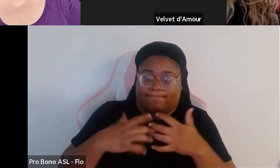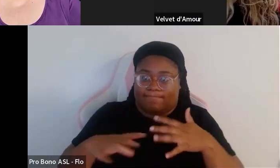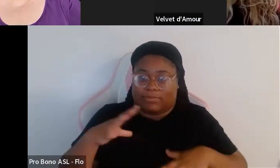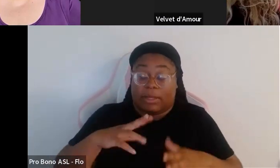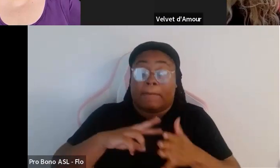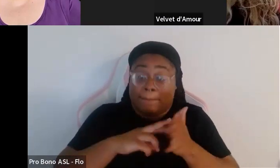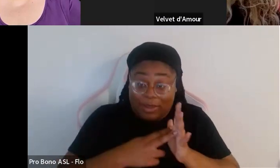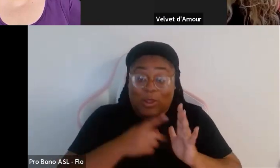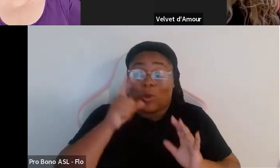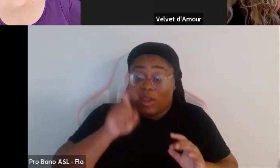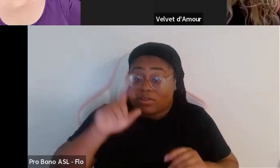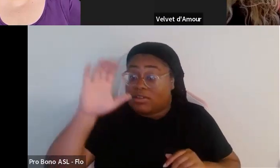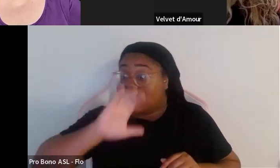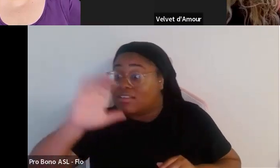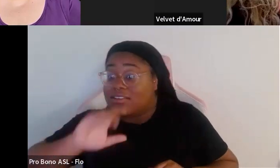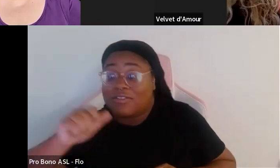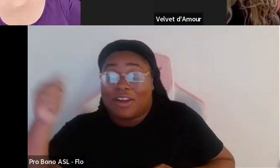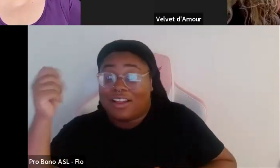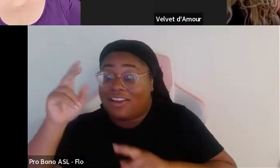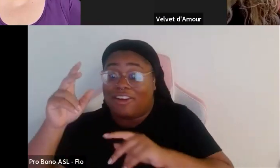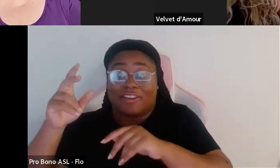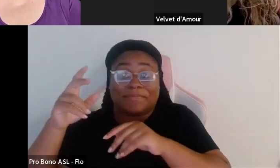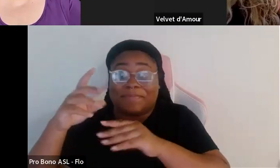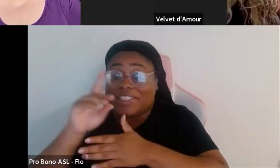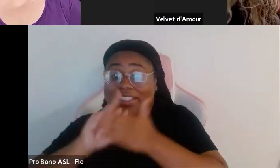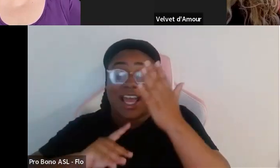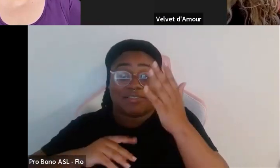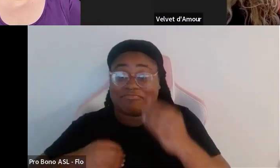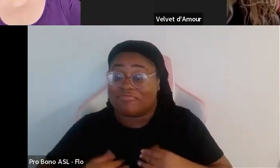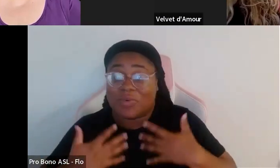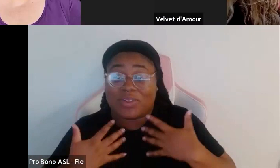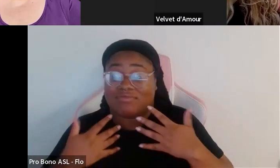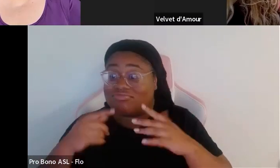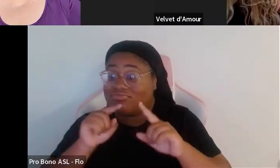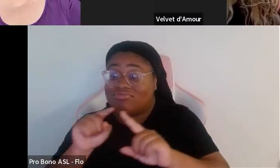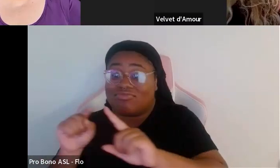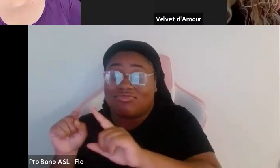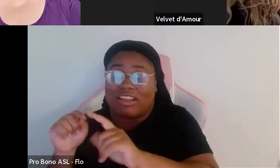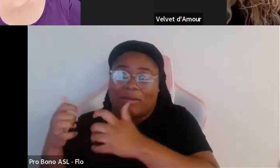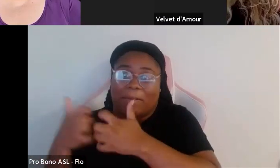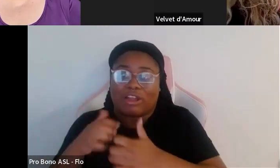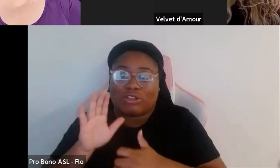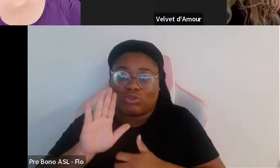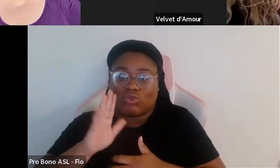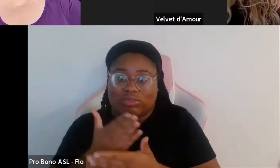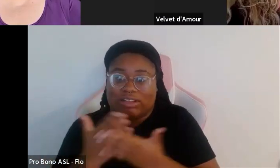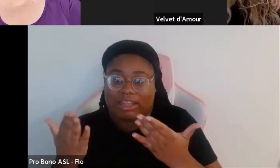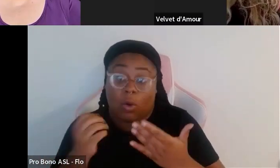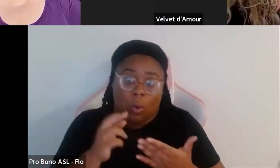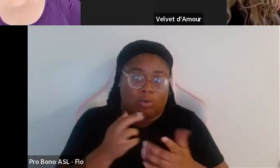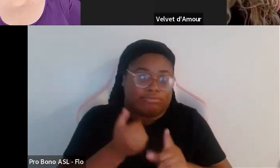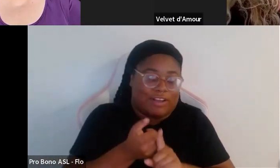have to go and find somebody like shimit pasu if you want to have different clothing that that is not existing and create it